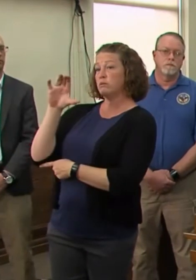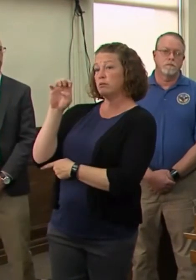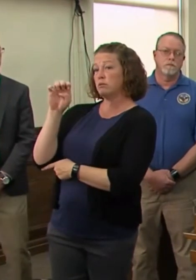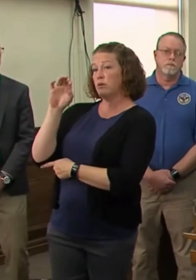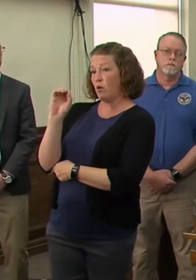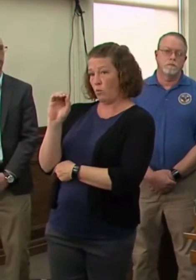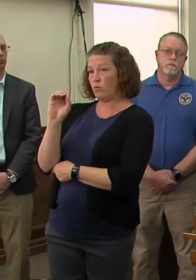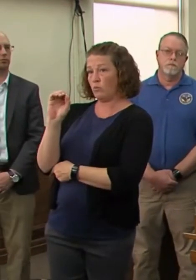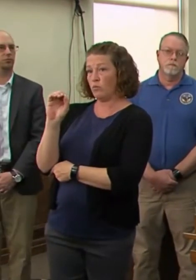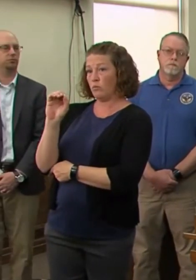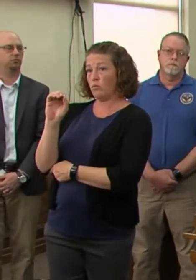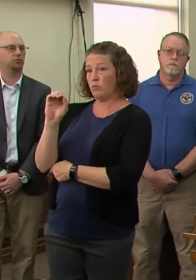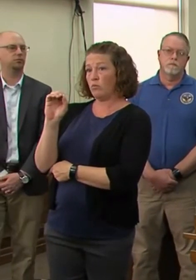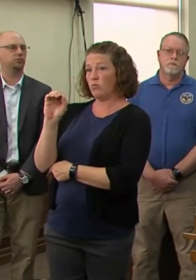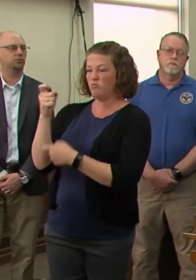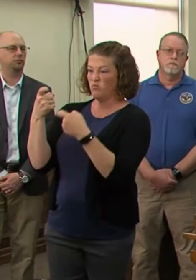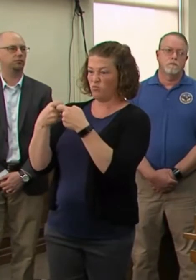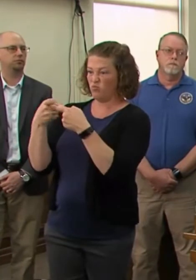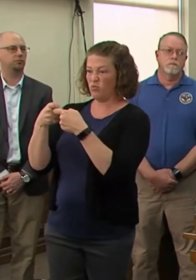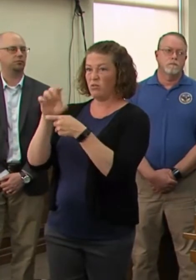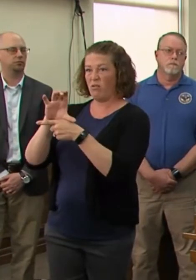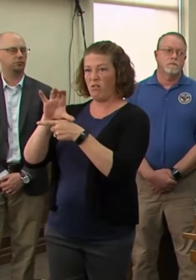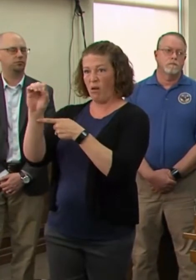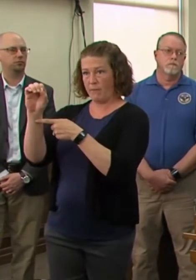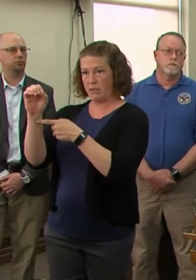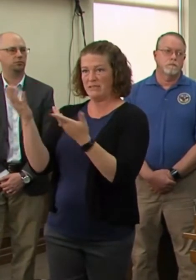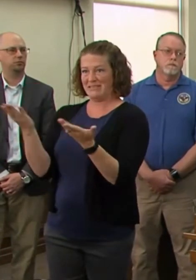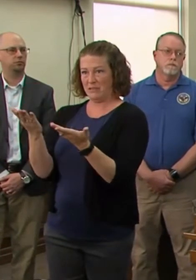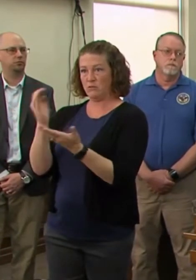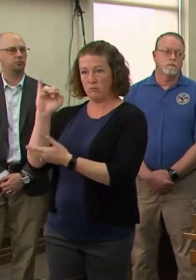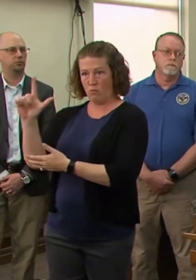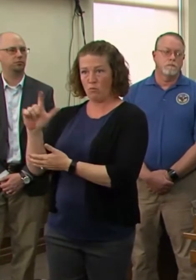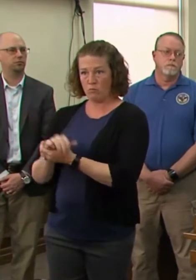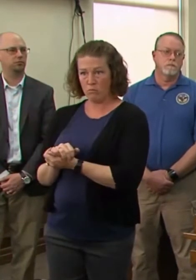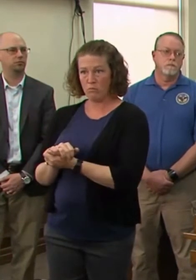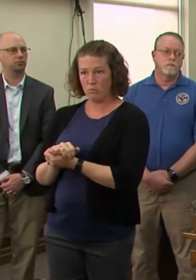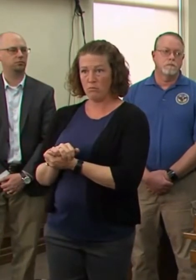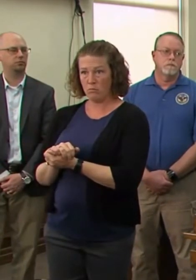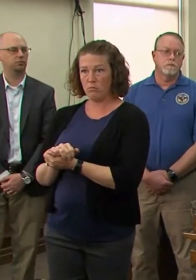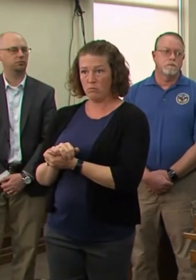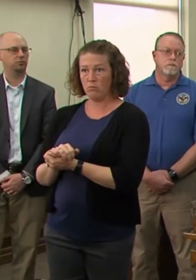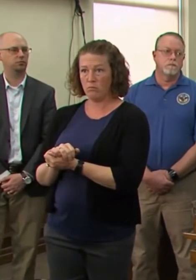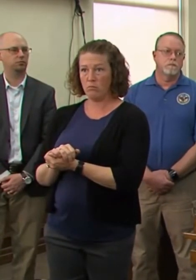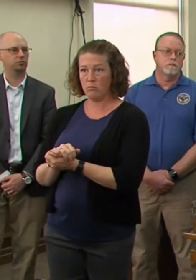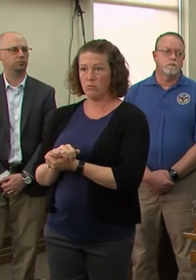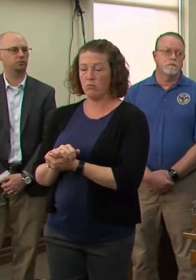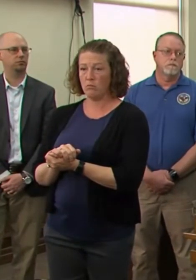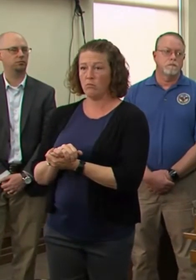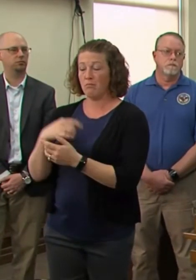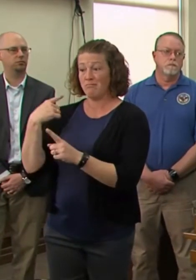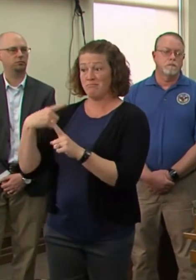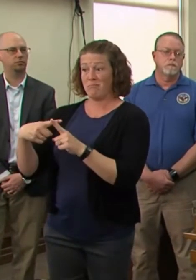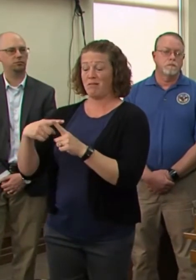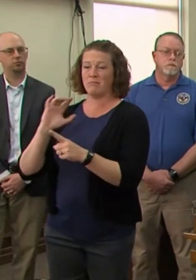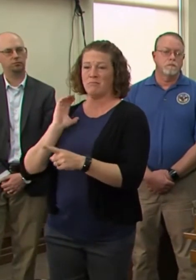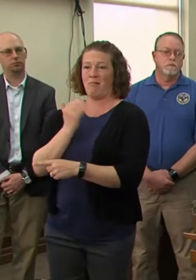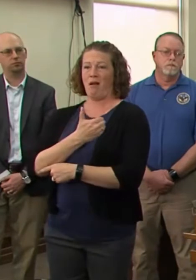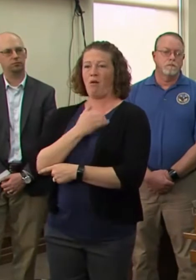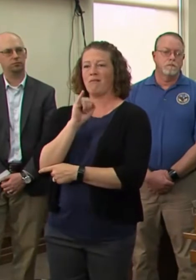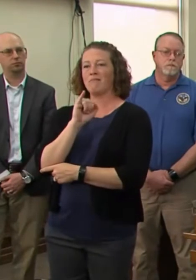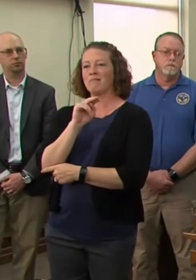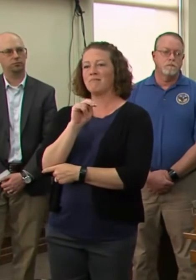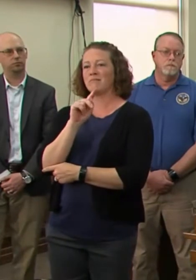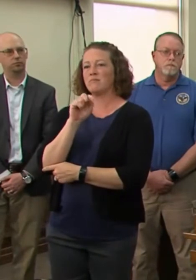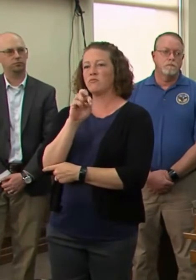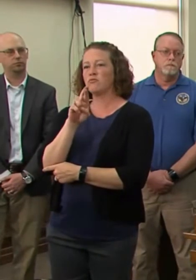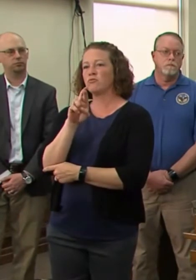our largest utilities across the state, as well as employed our interstate commerce commission to make that